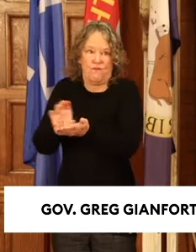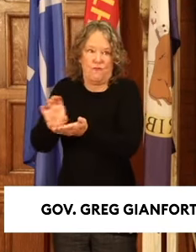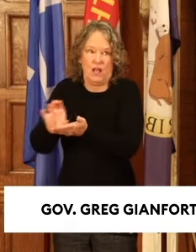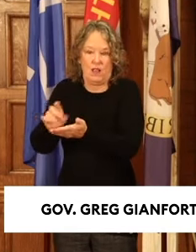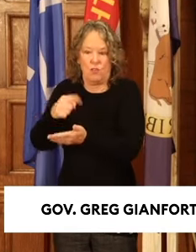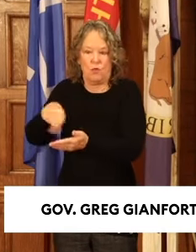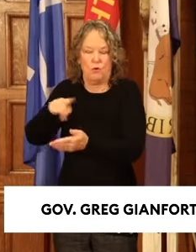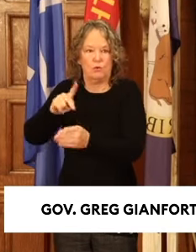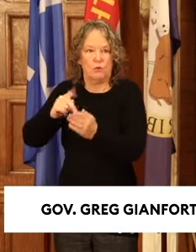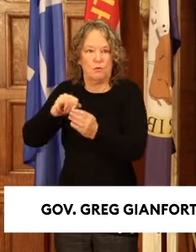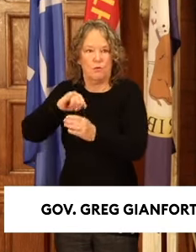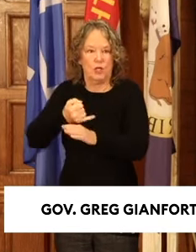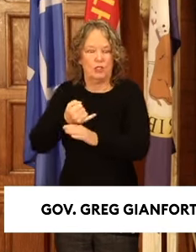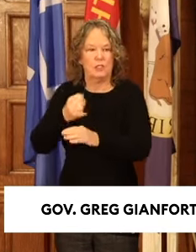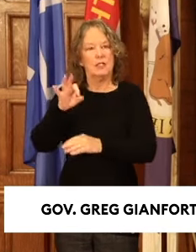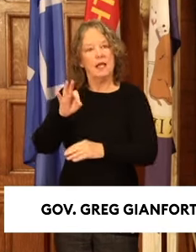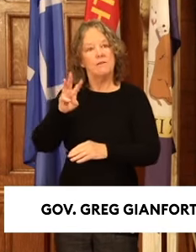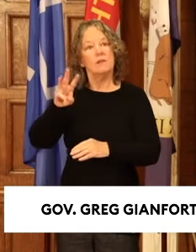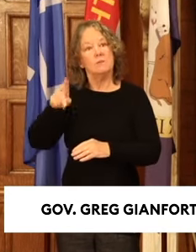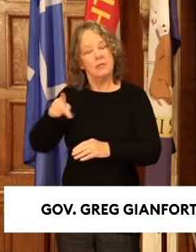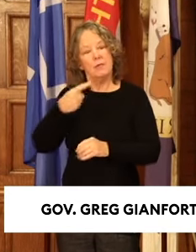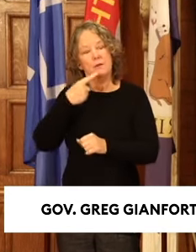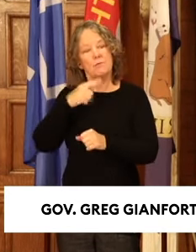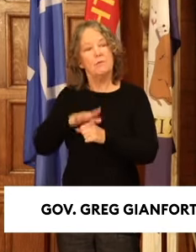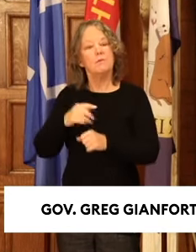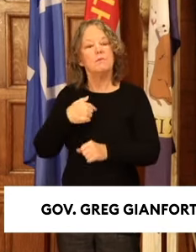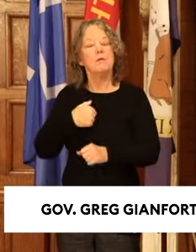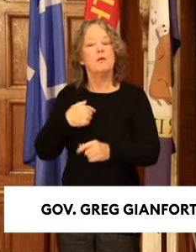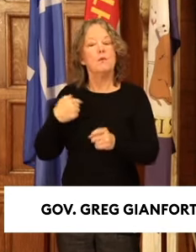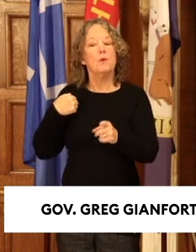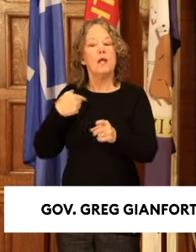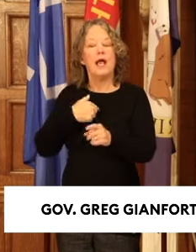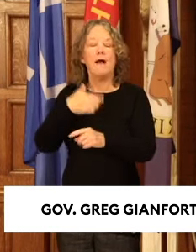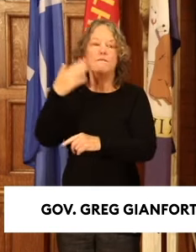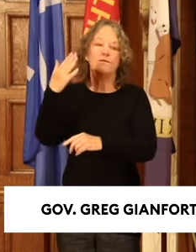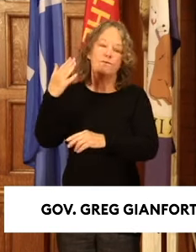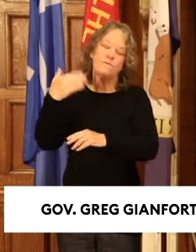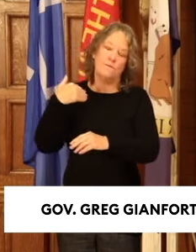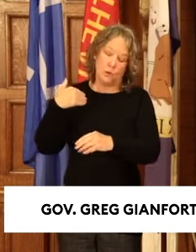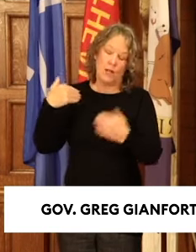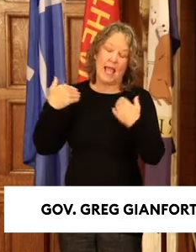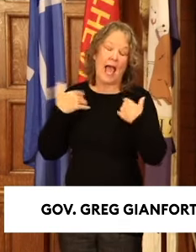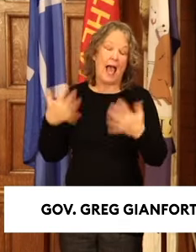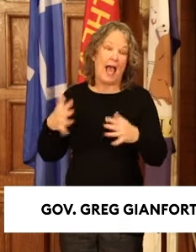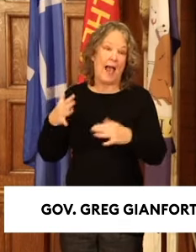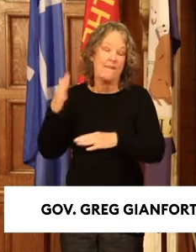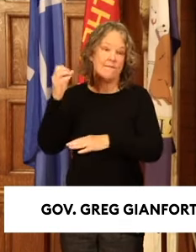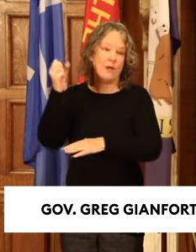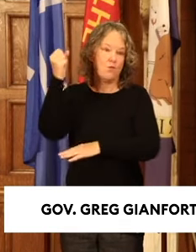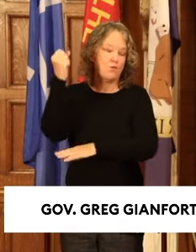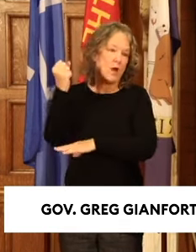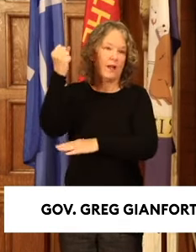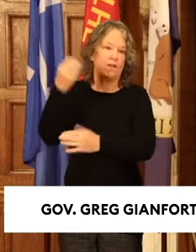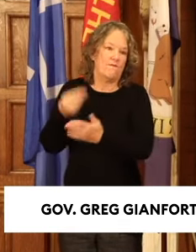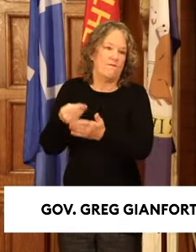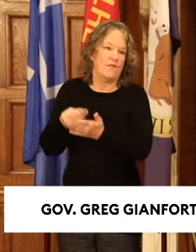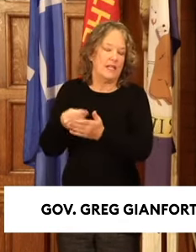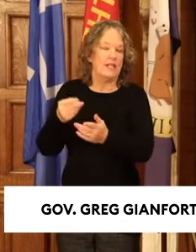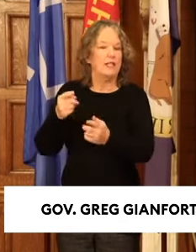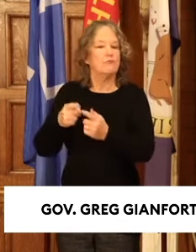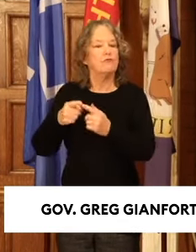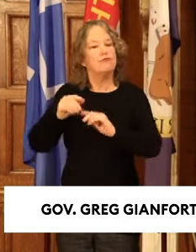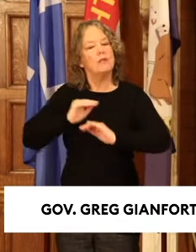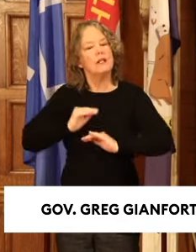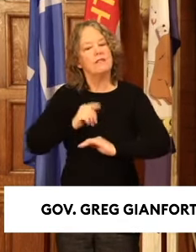assured by FWP, we have record funding in that fund already to satisfy the projects that are coming